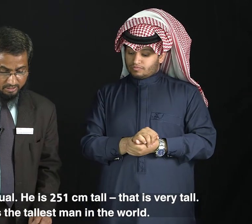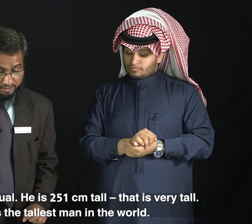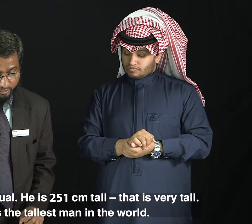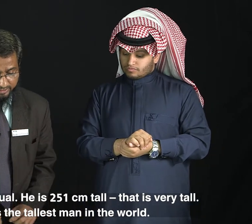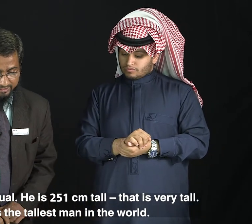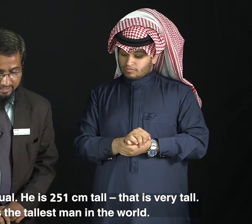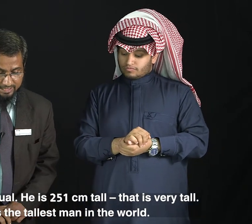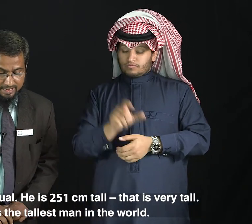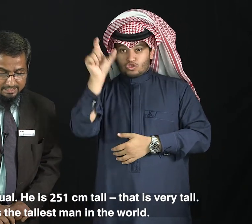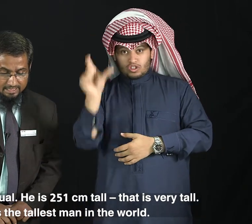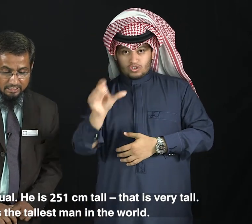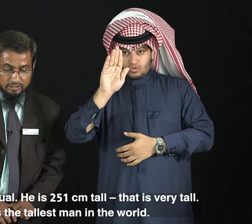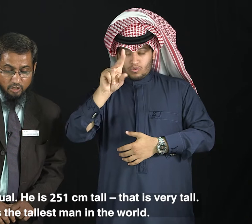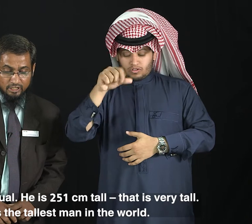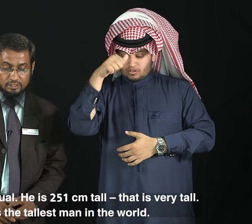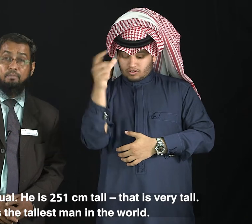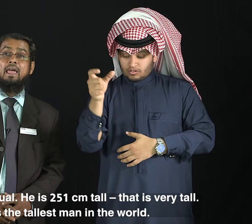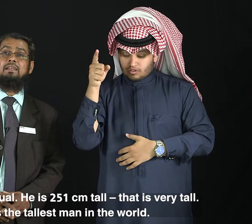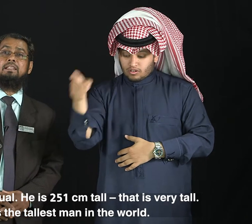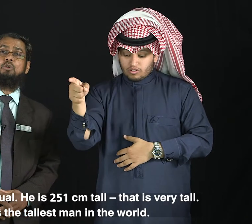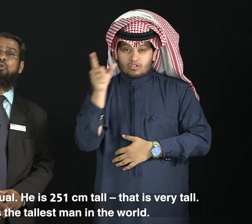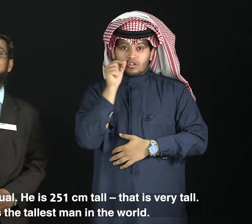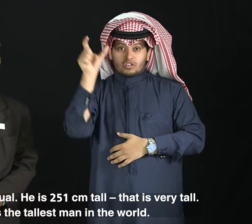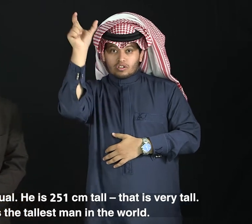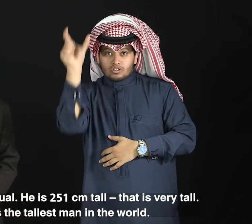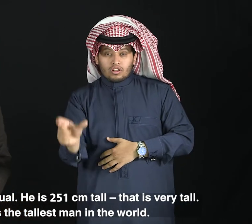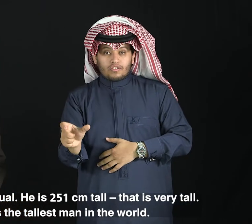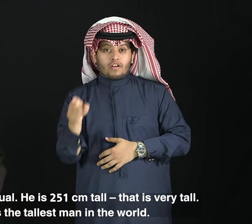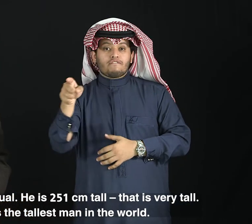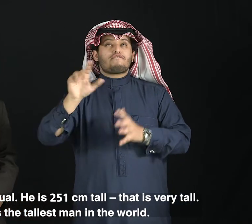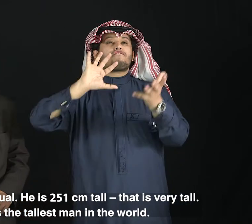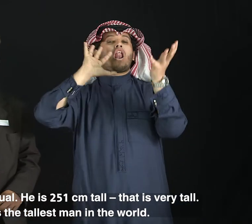Sultan is the tallest man in the world.